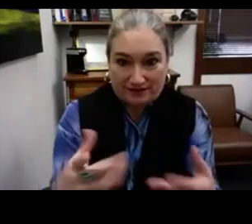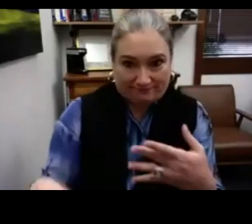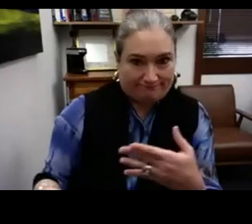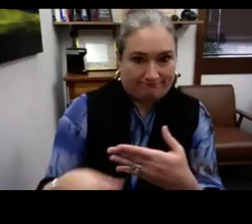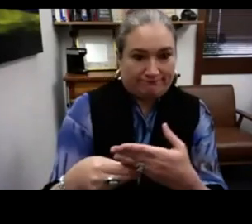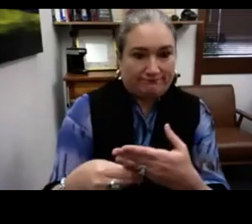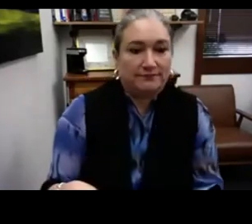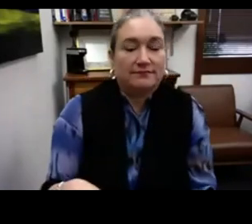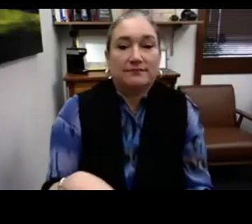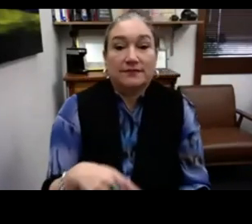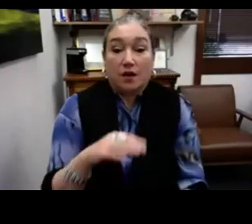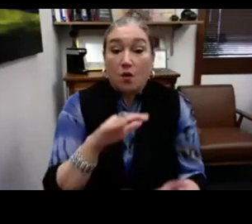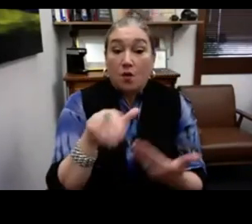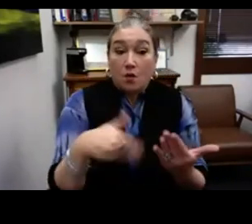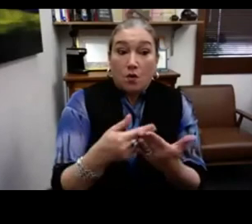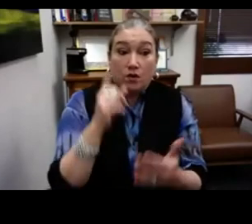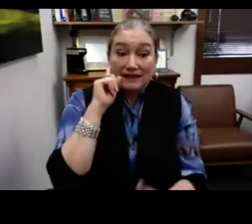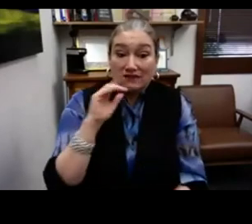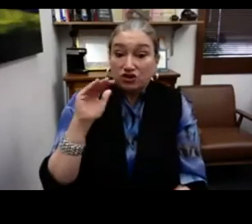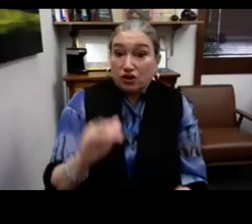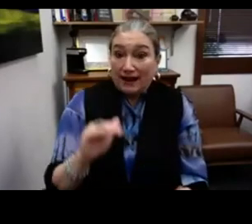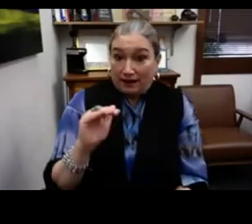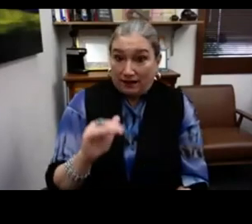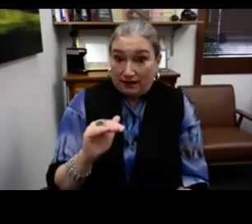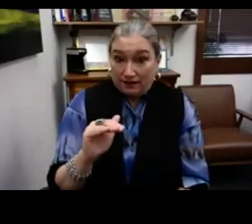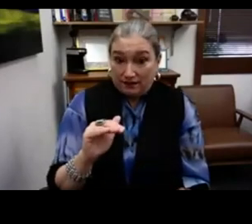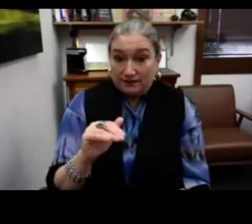is actually the trauma capital we have to offer and should be included.